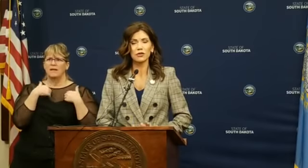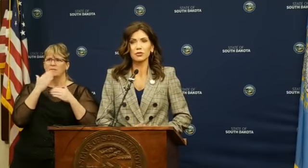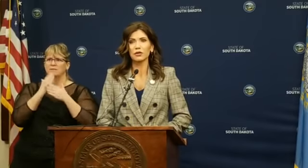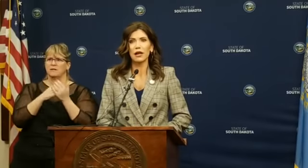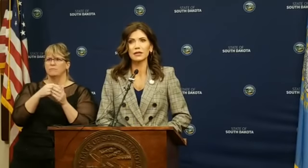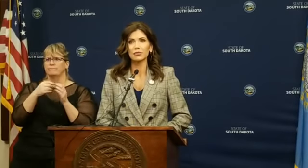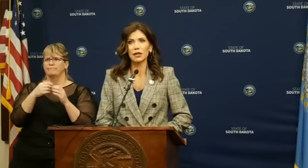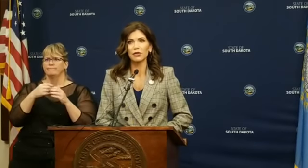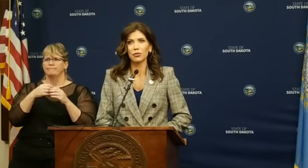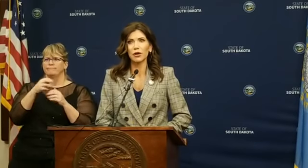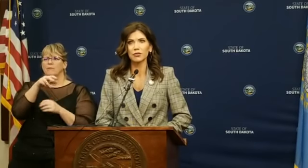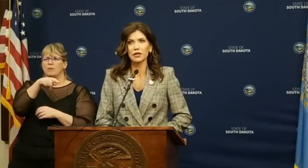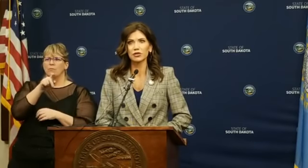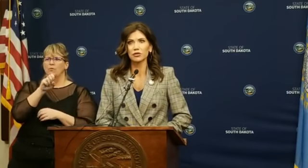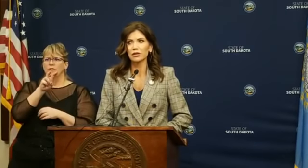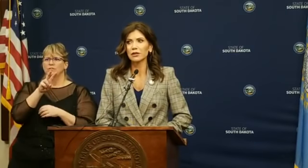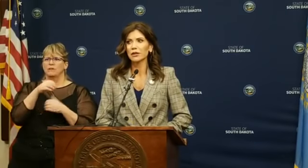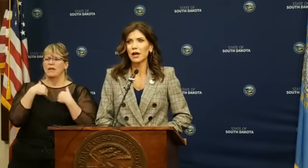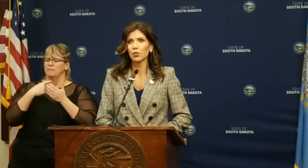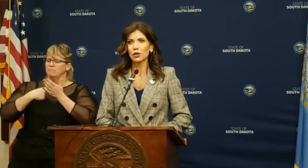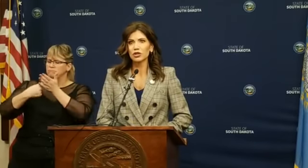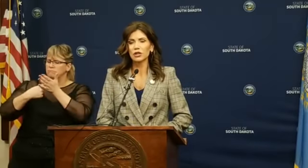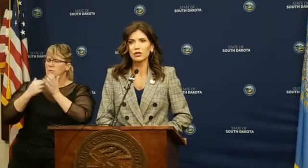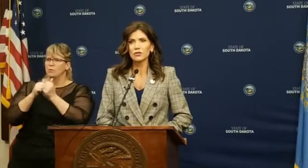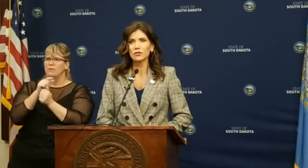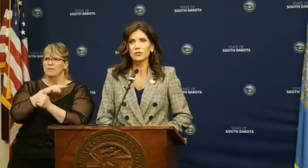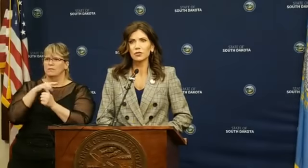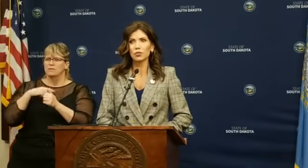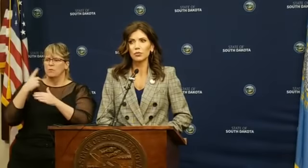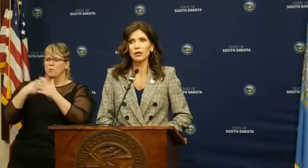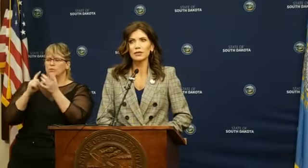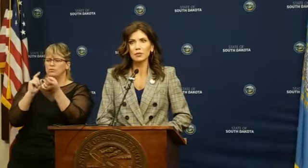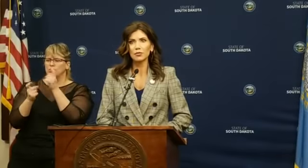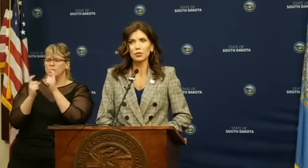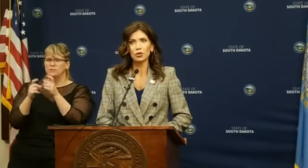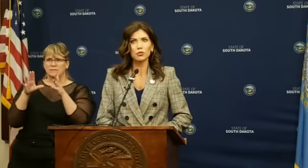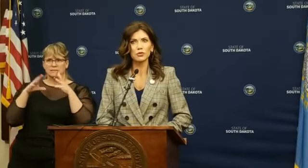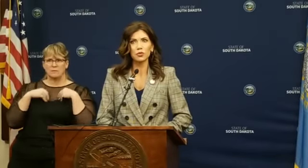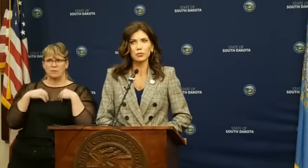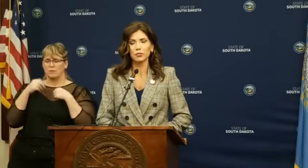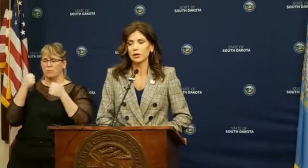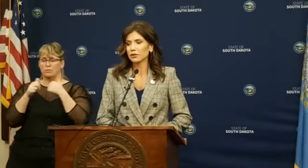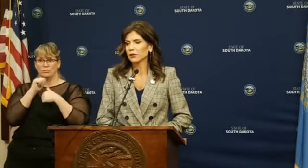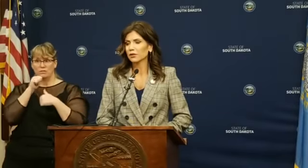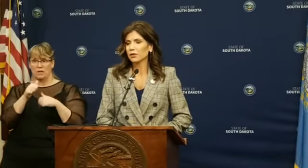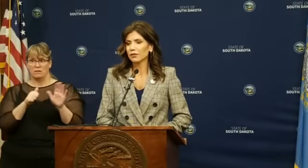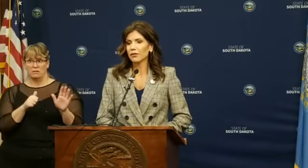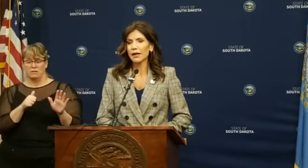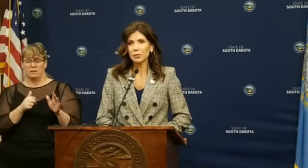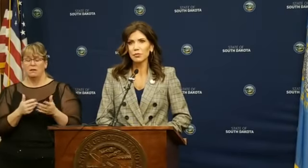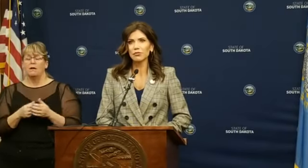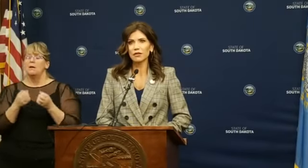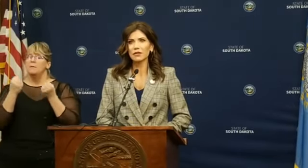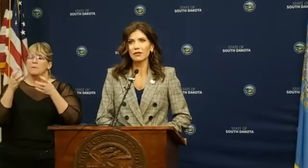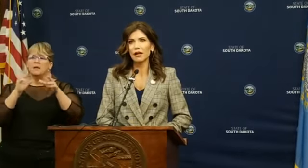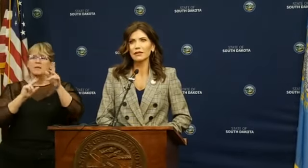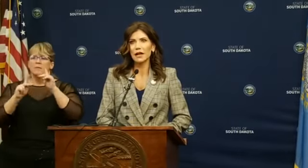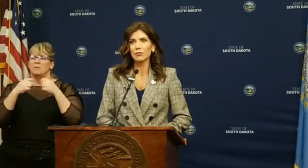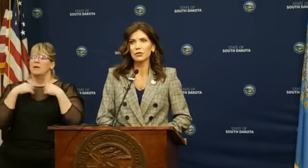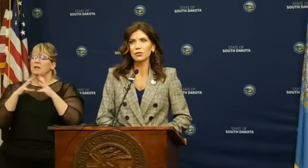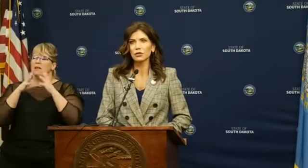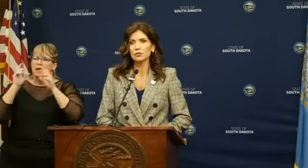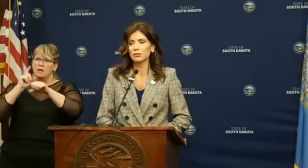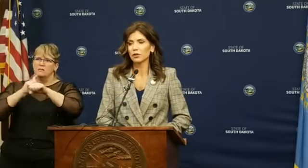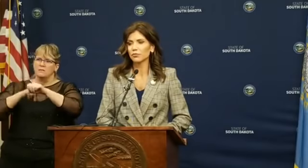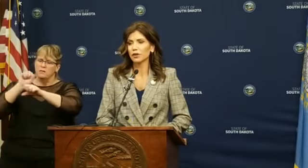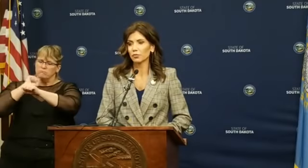provisions. And there was a lot of debate throughout session on what changes would be acceptable and which ones wouldn't be. A lot of people invested a lot of